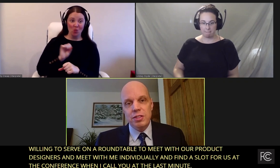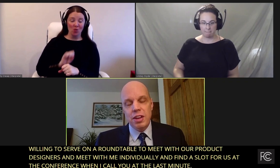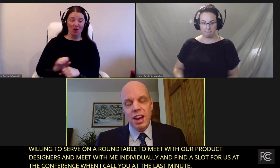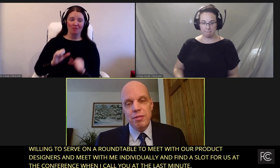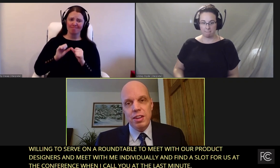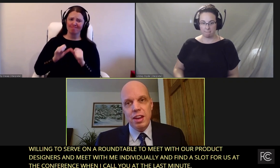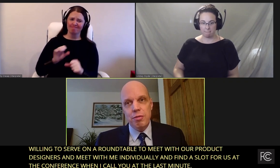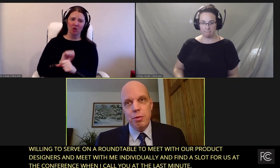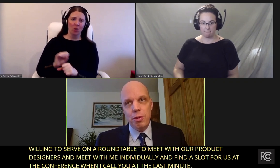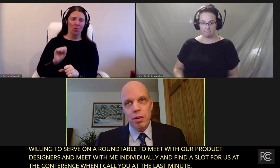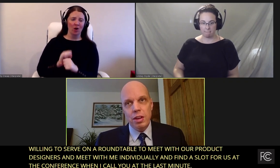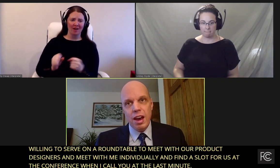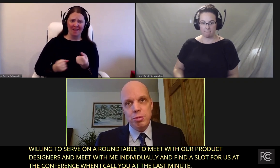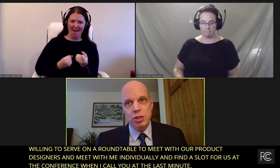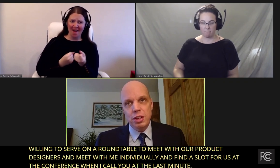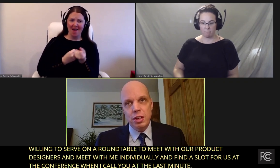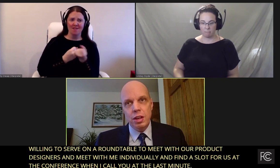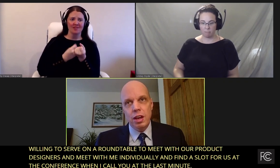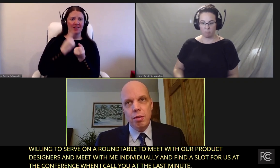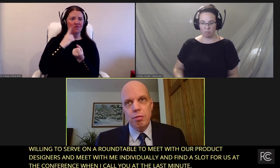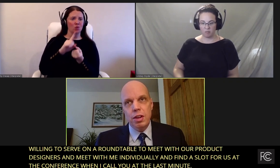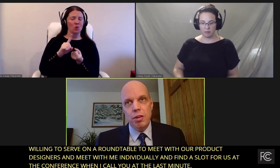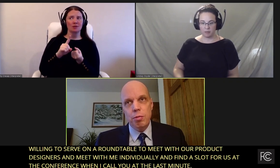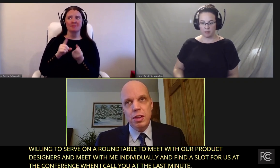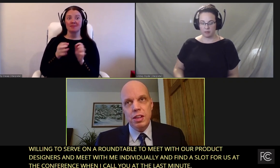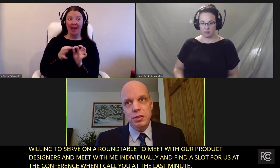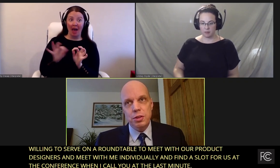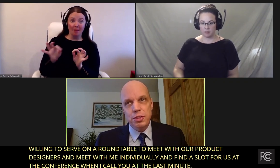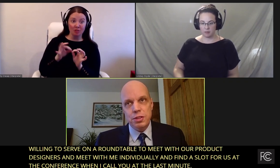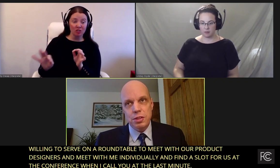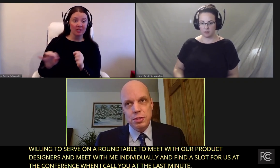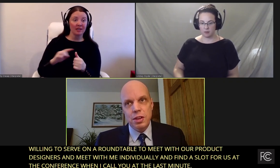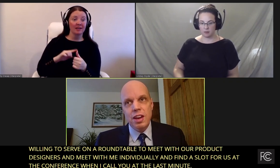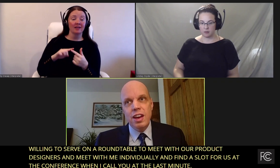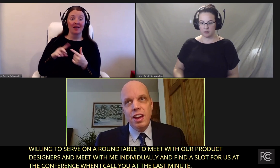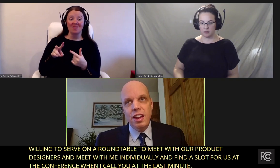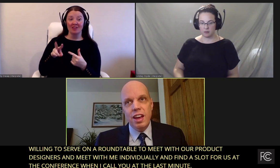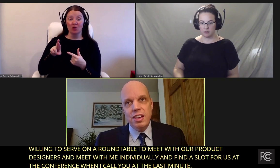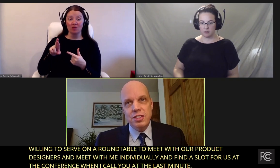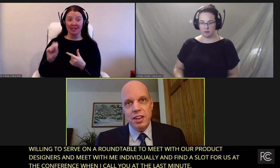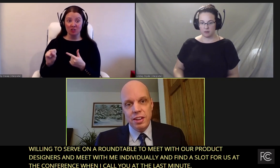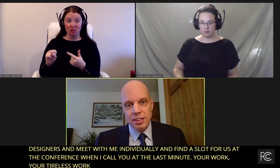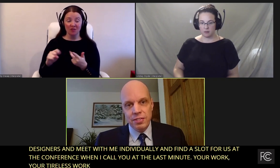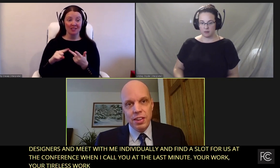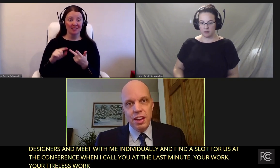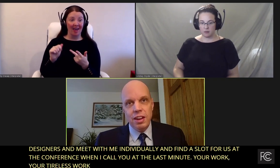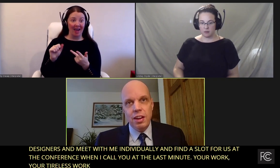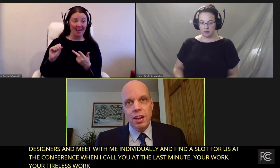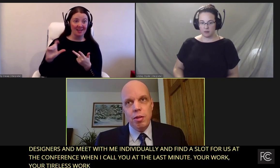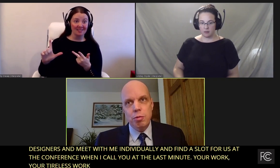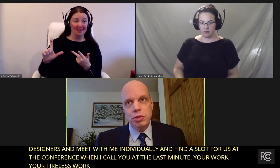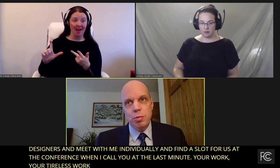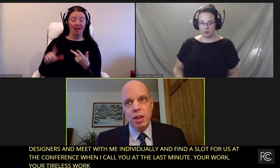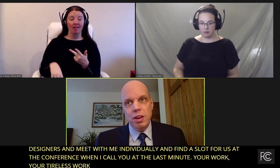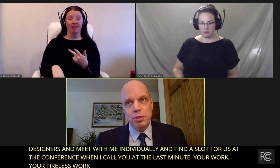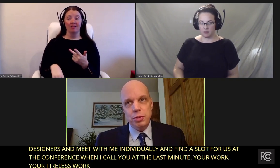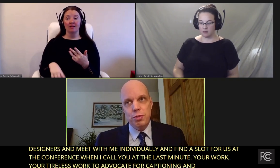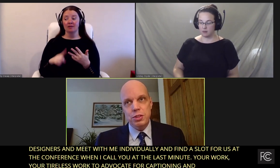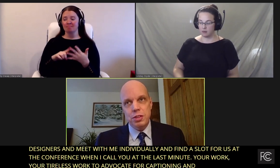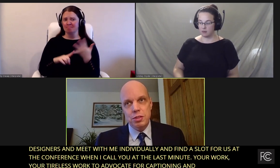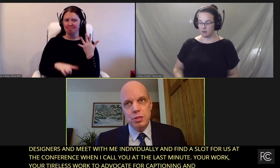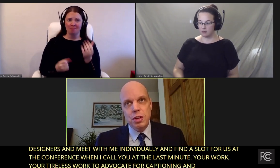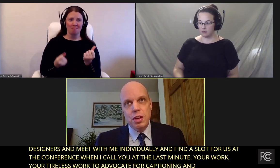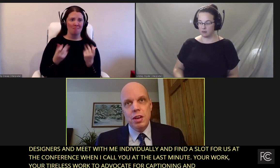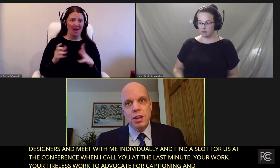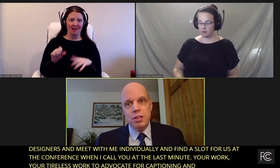work to advocate for captioning and video relay services, and ASL and so many other